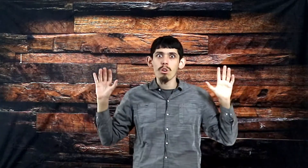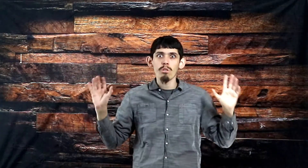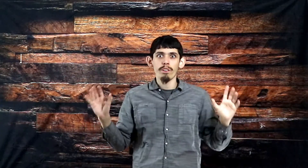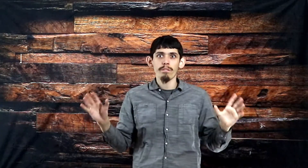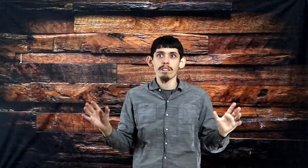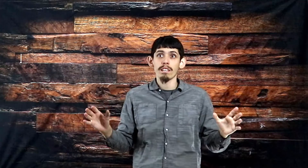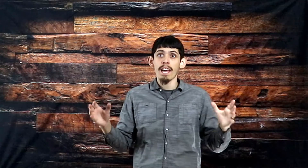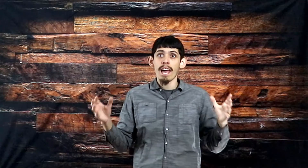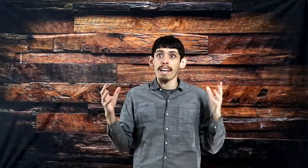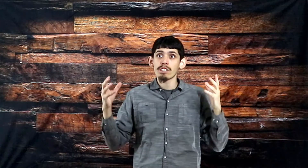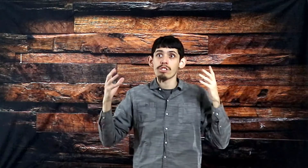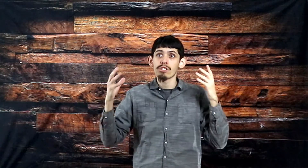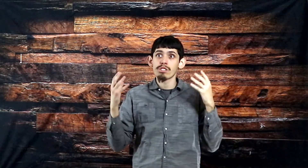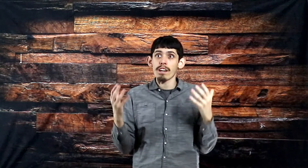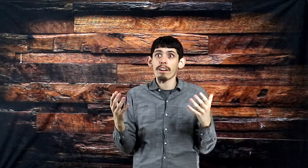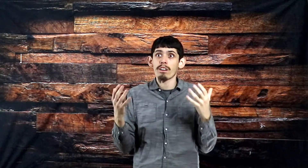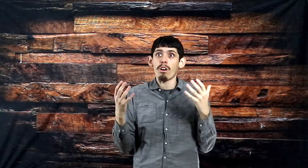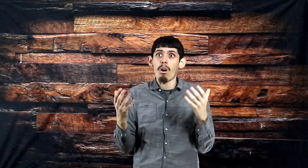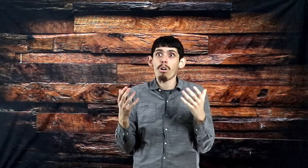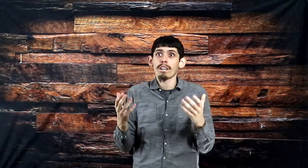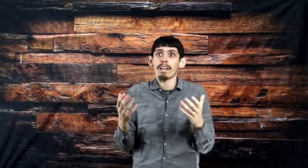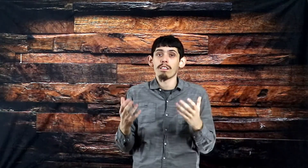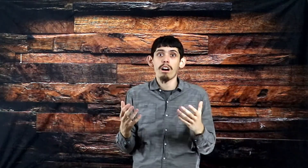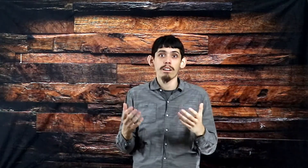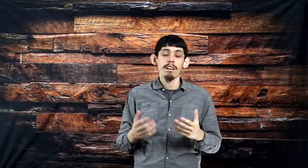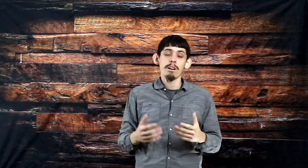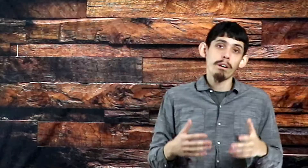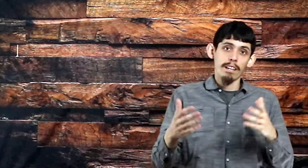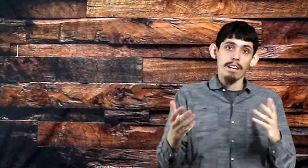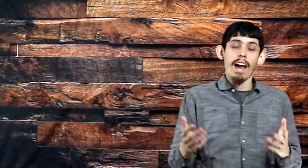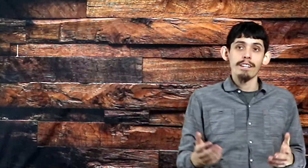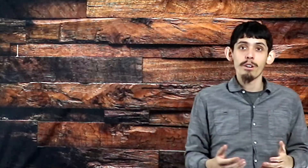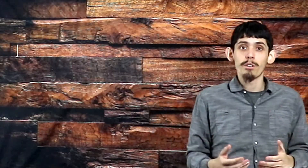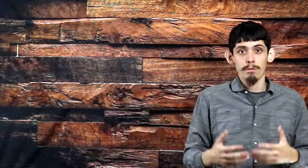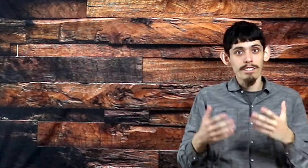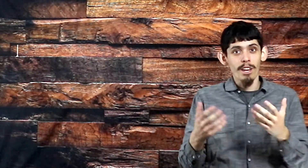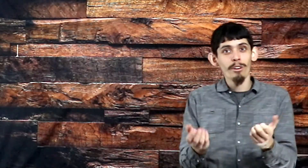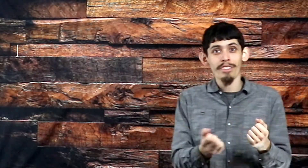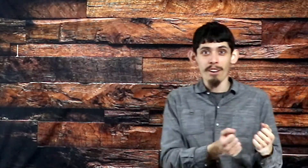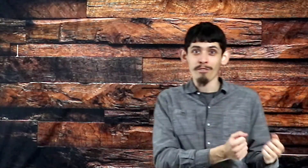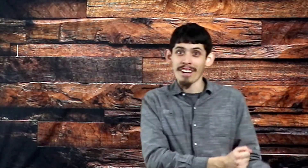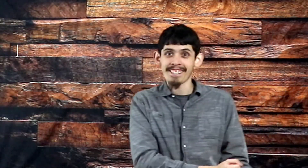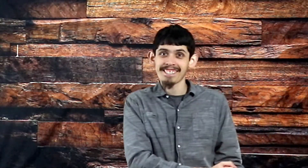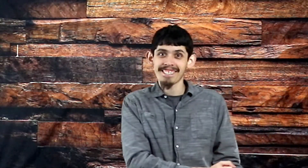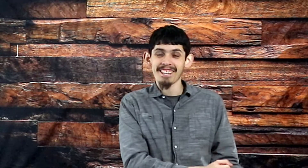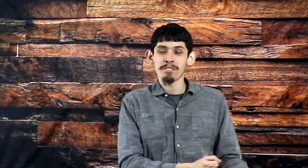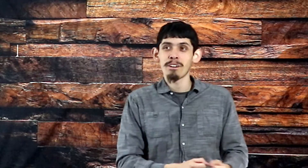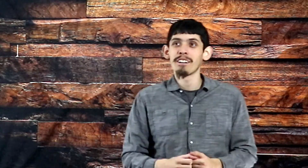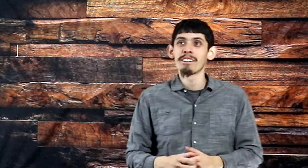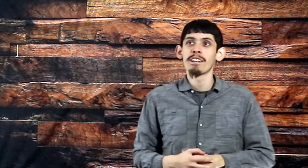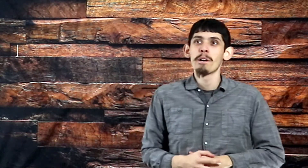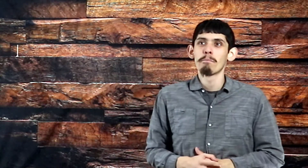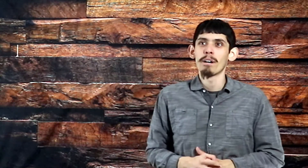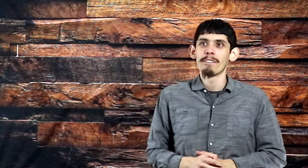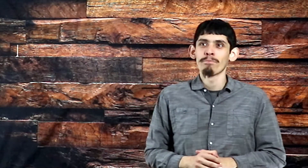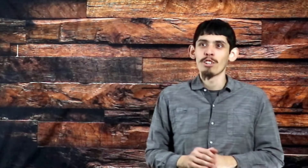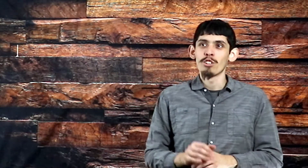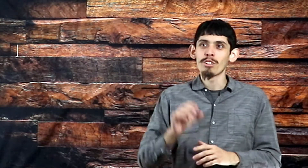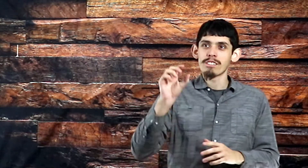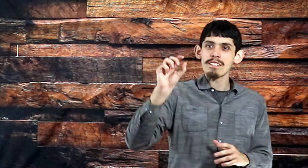vividly. And I could just stare at it all night long, but I don't because I want that rest as well. But you can see that